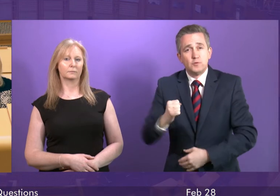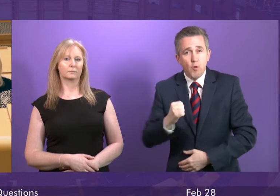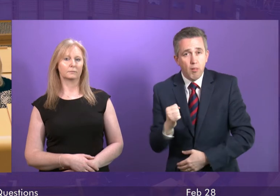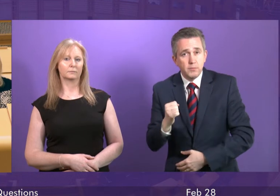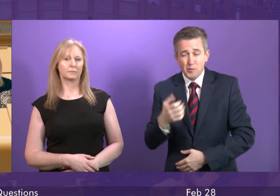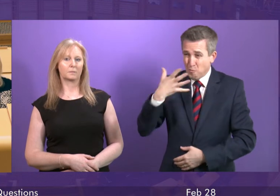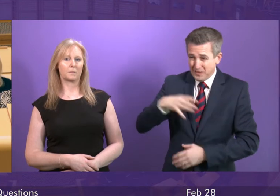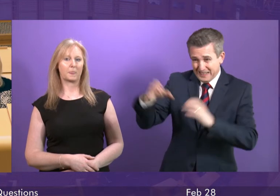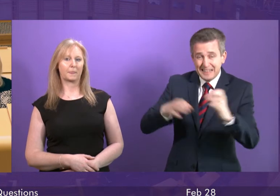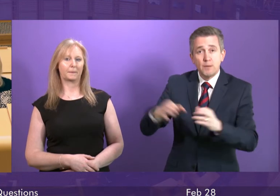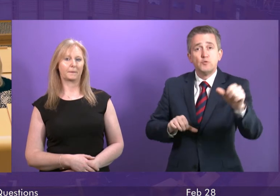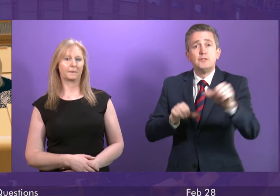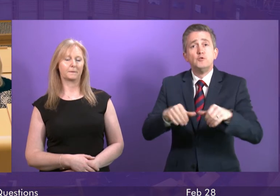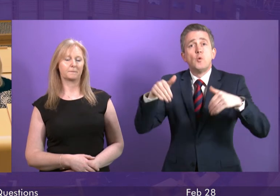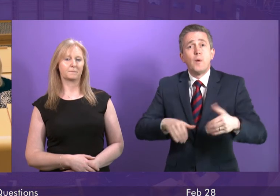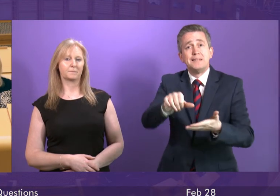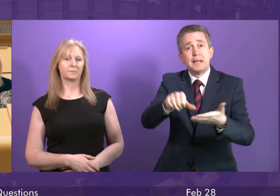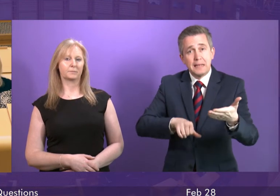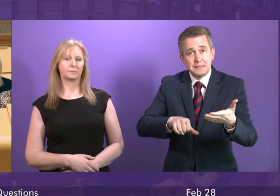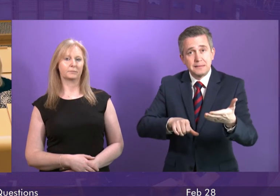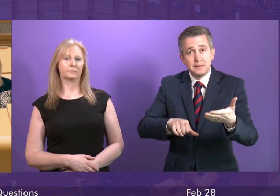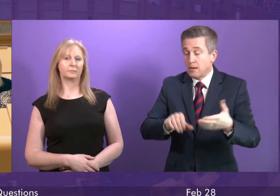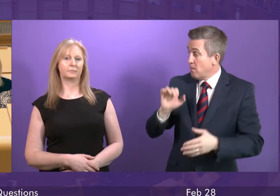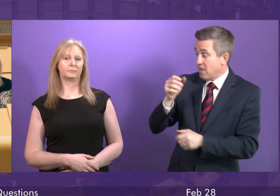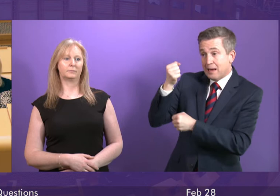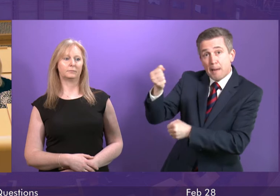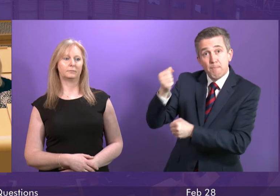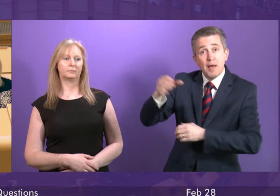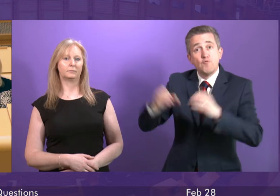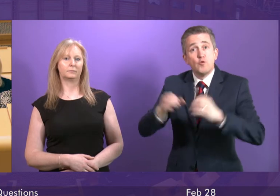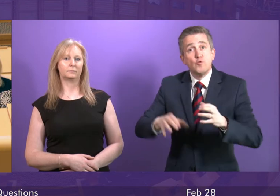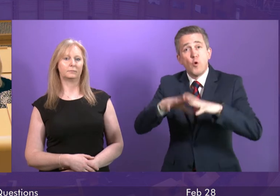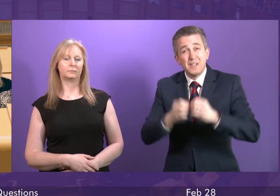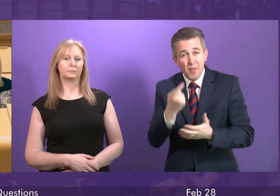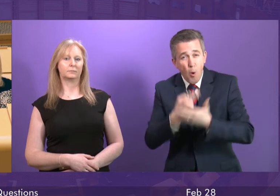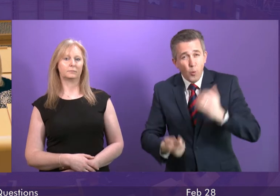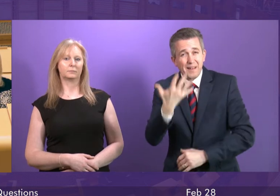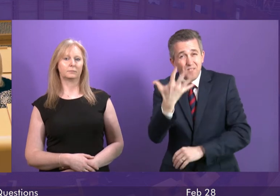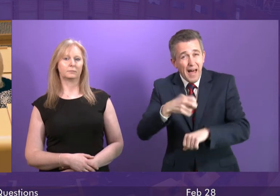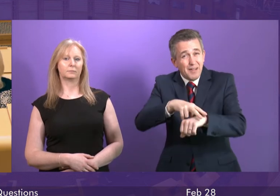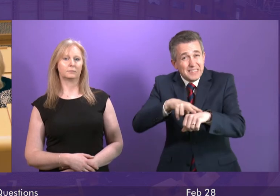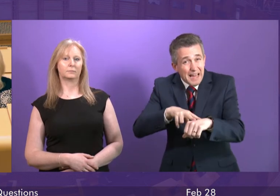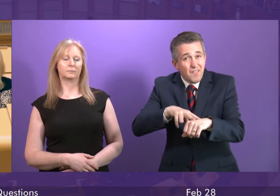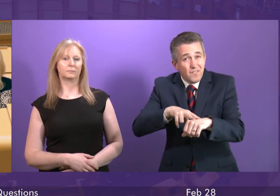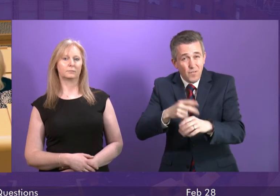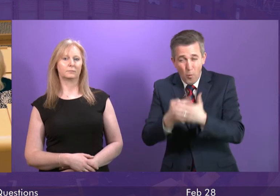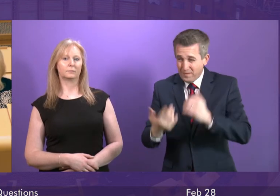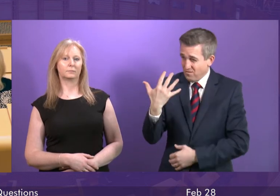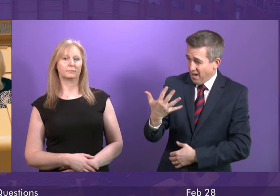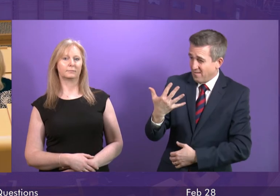times. We now learn that this campaign resulted in the recruitment of just five staff. No wonder we saw a 38%